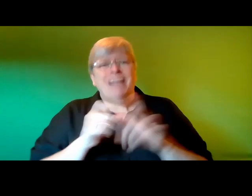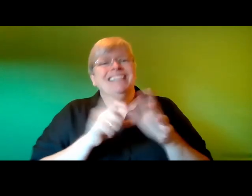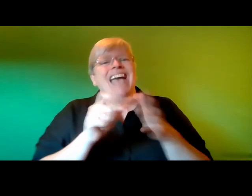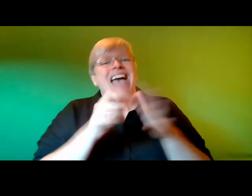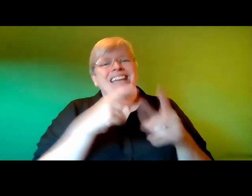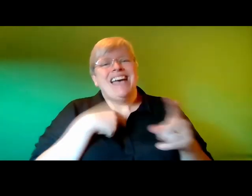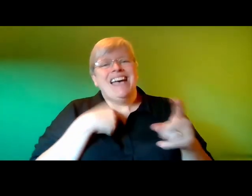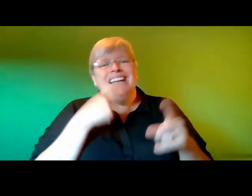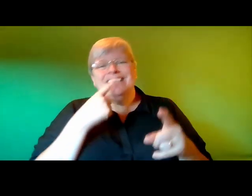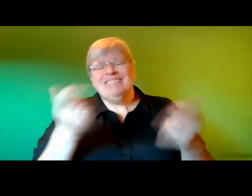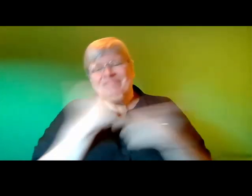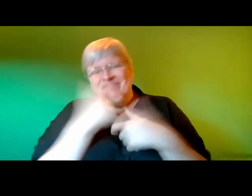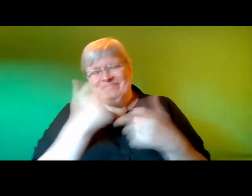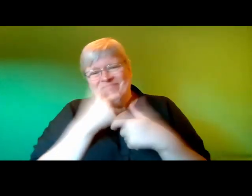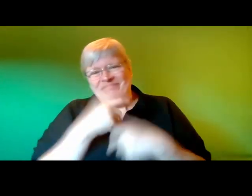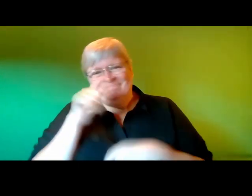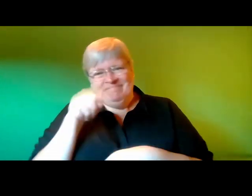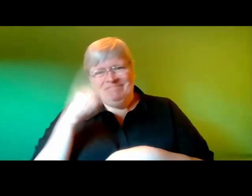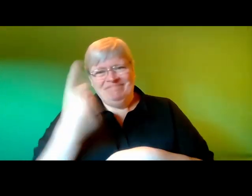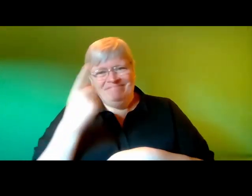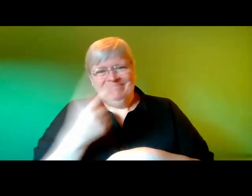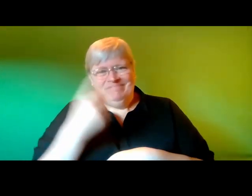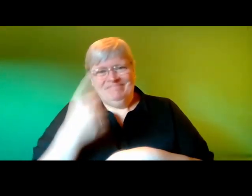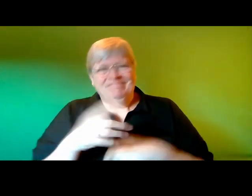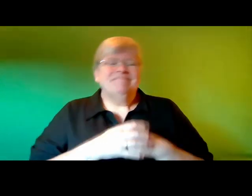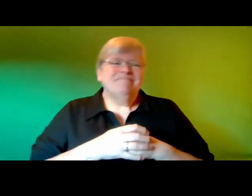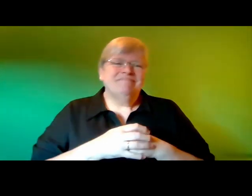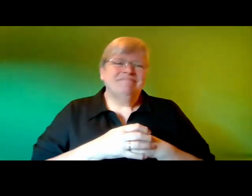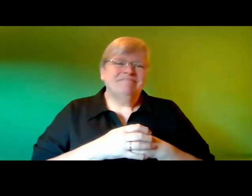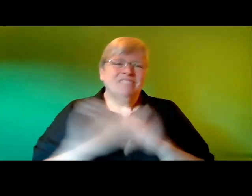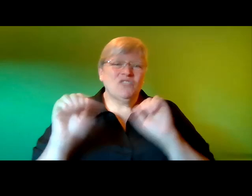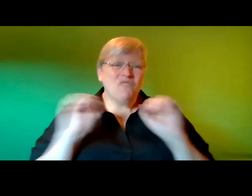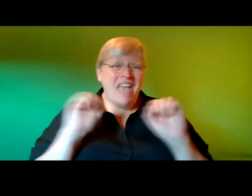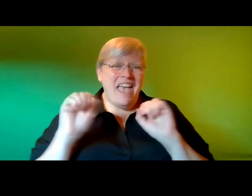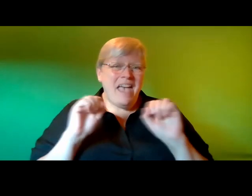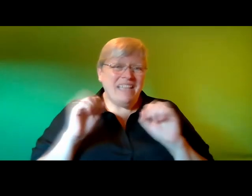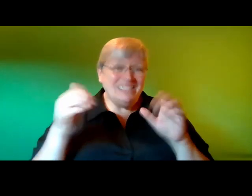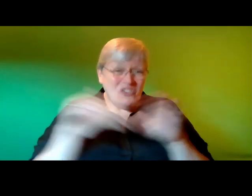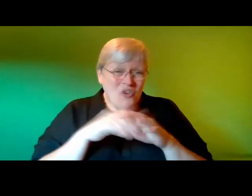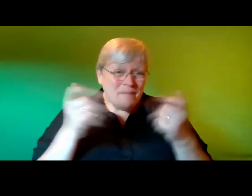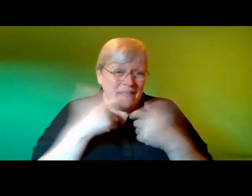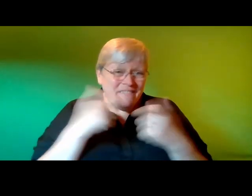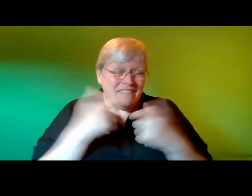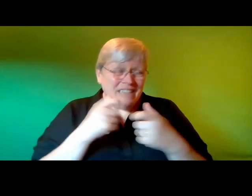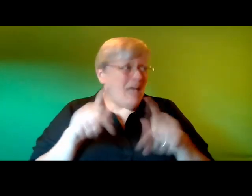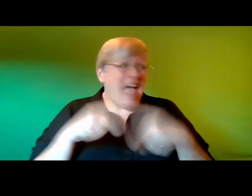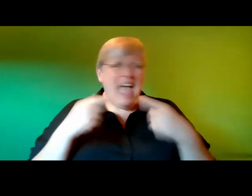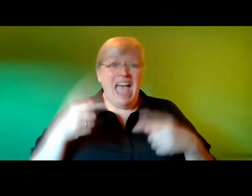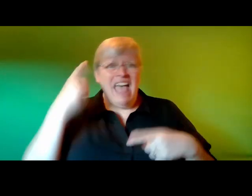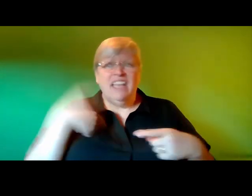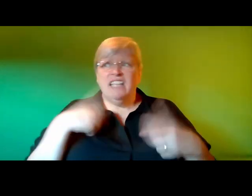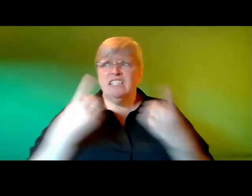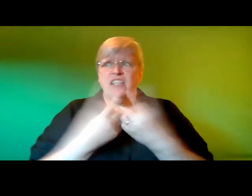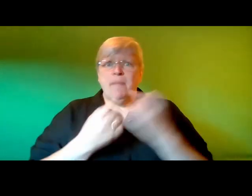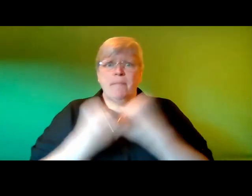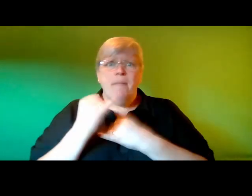laughing at me and my laughter which is another word for drama usually i join in with the fun but i can't stop thinking something bad is going to